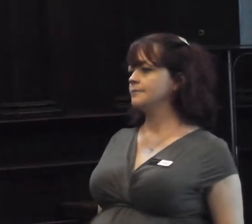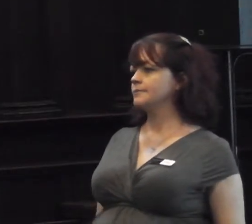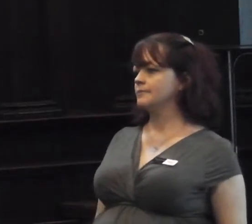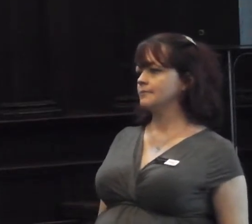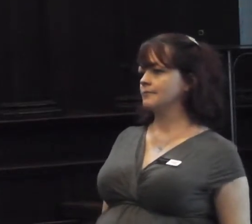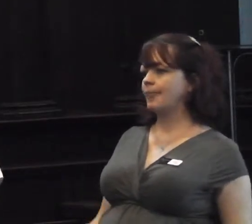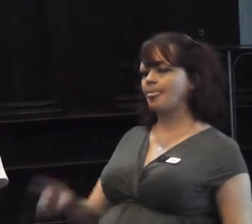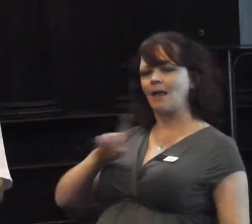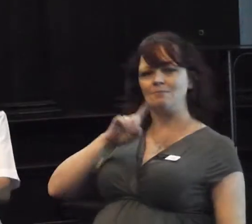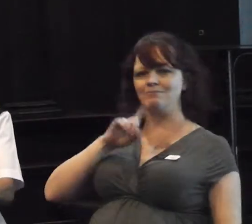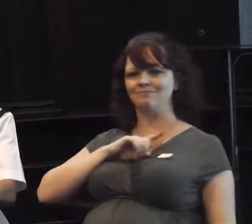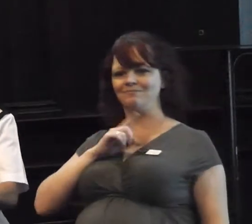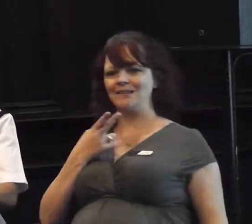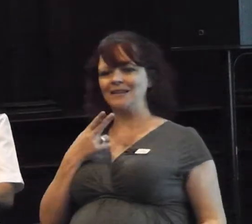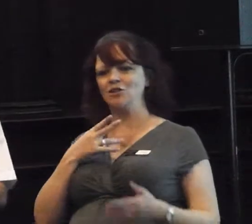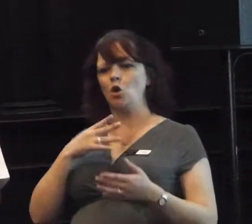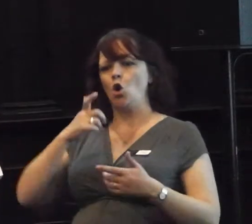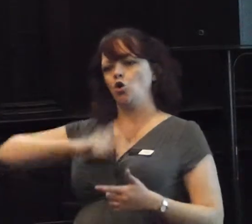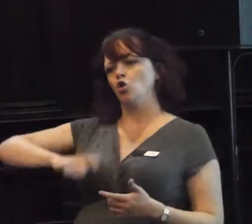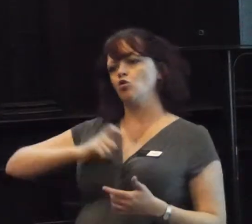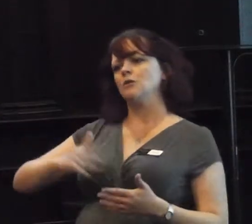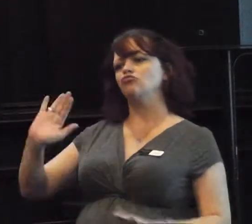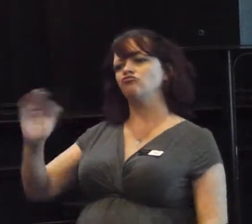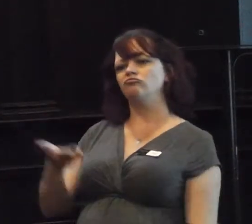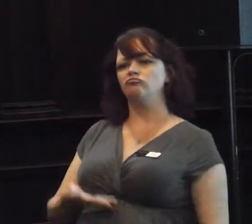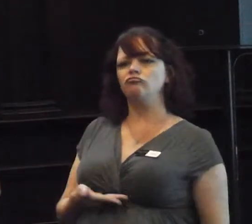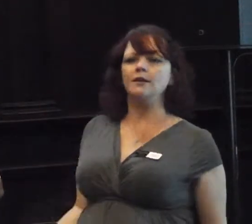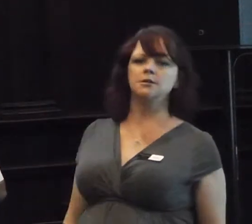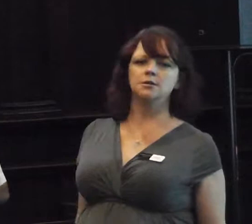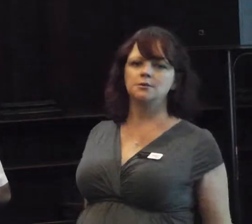nice or... Ah! Yes. Excellent.